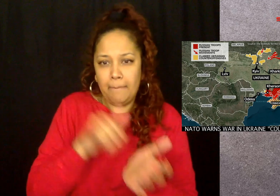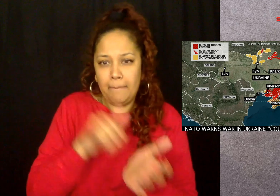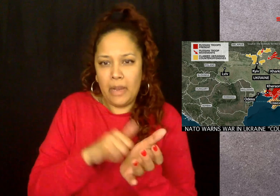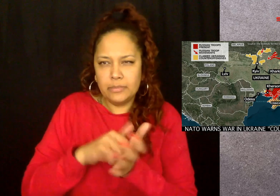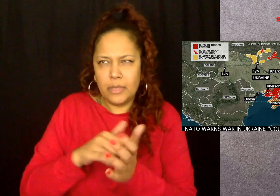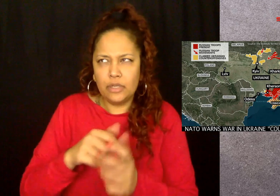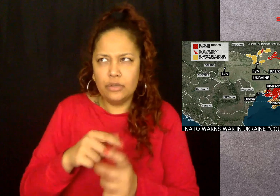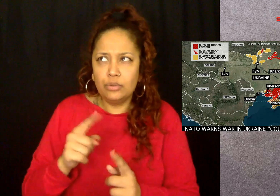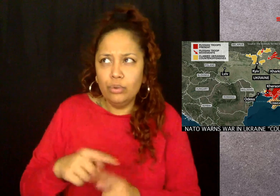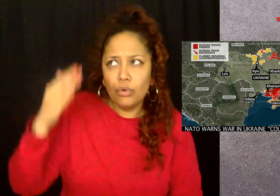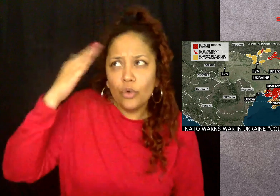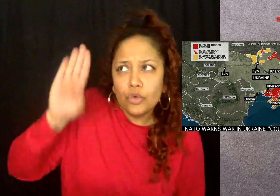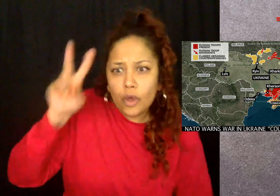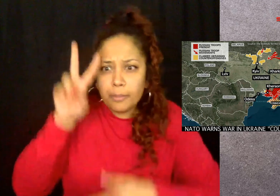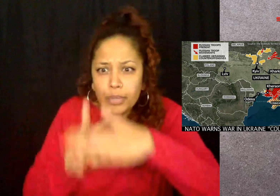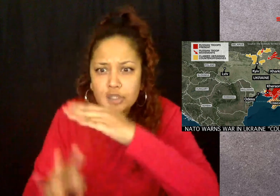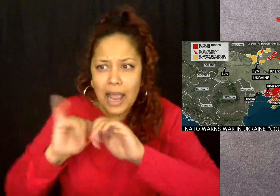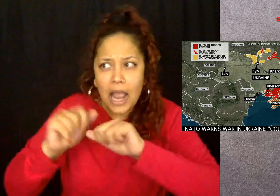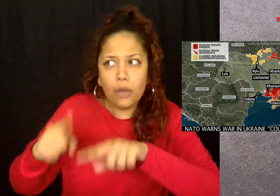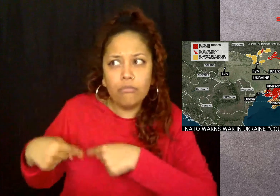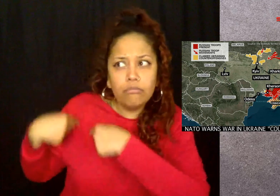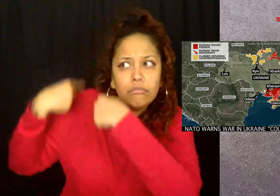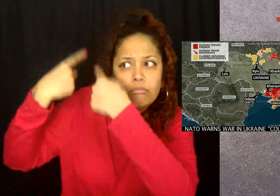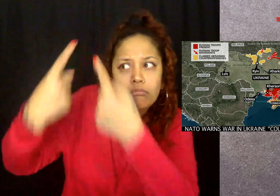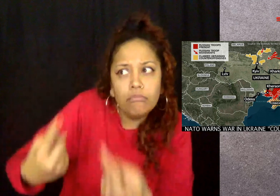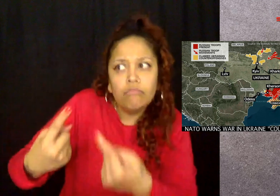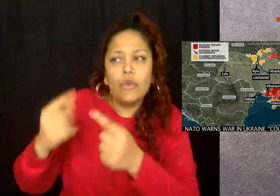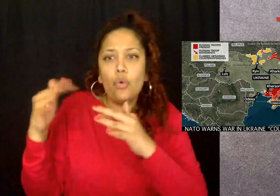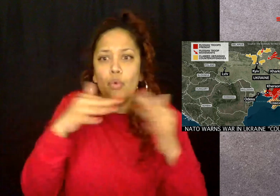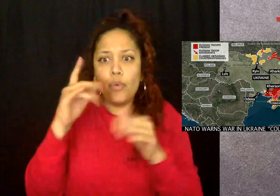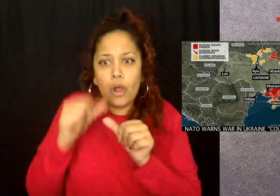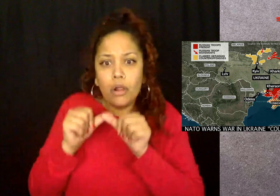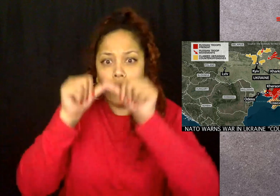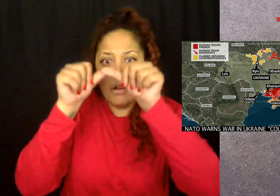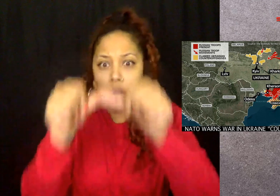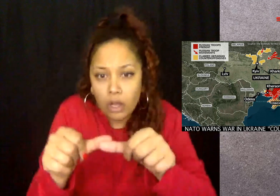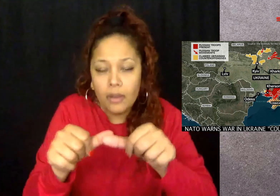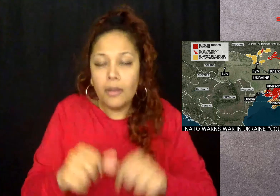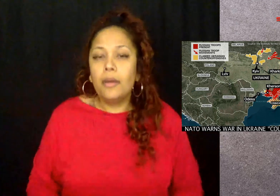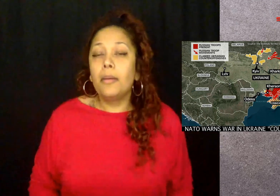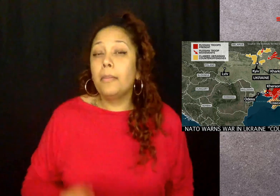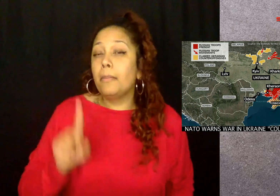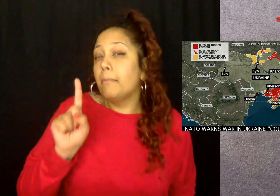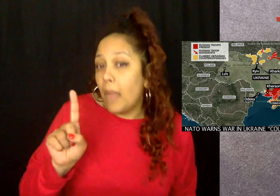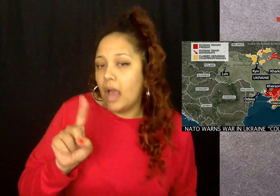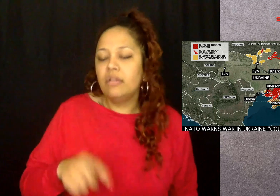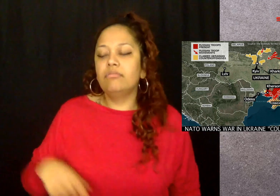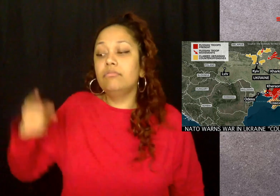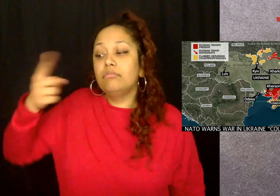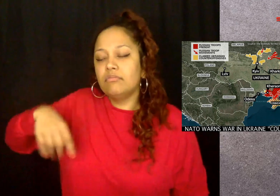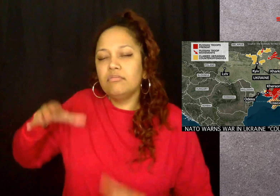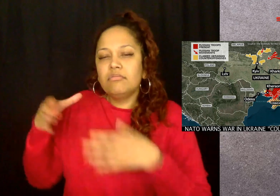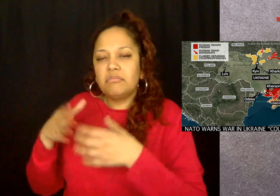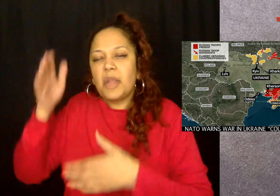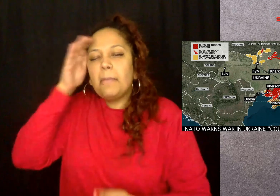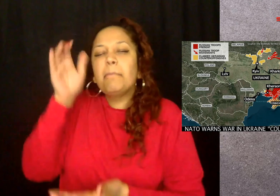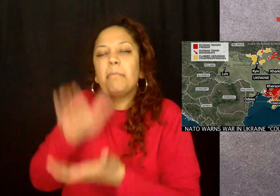The Pentagon says it is impossible to know how long the war will last. The U